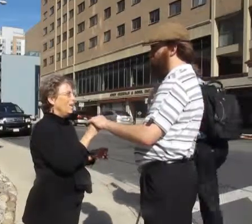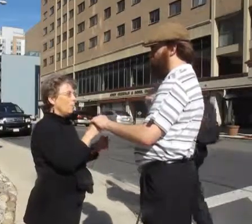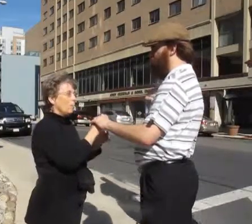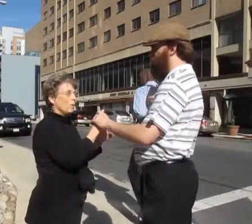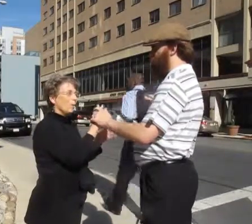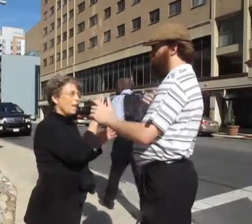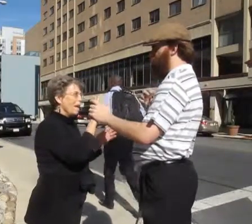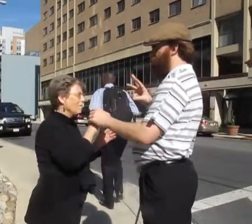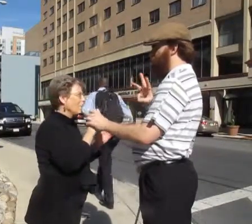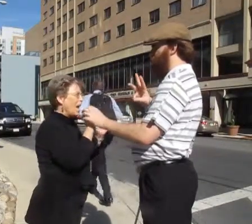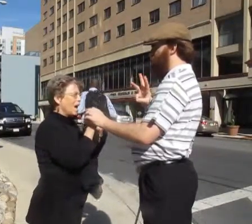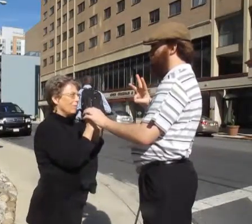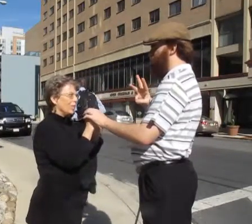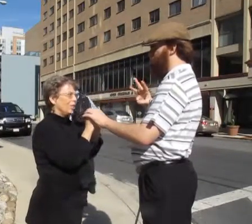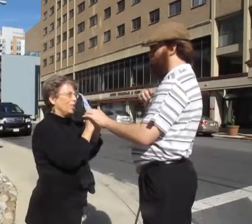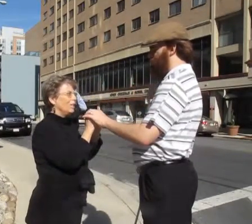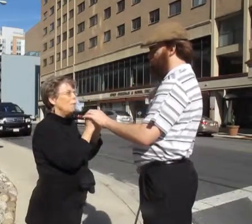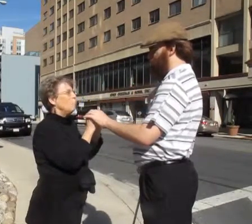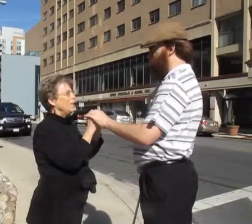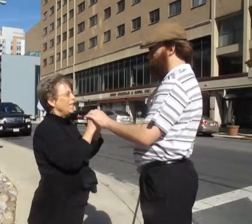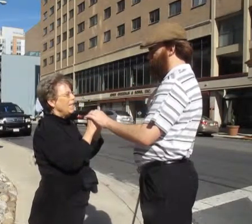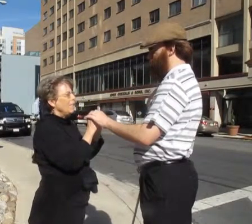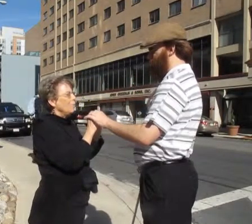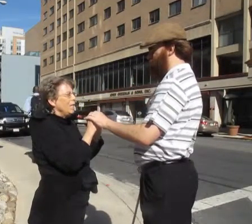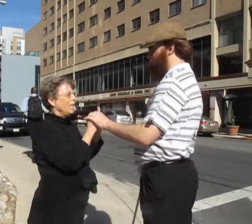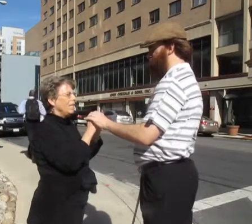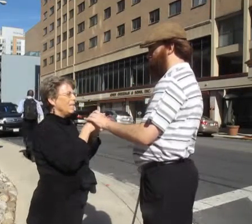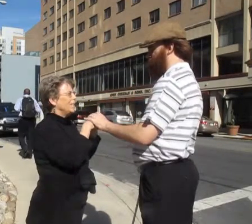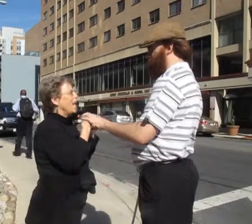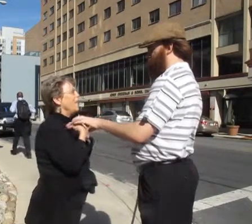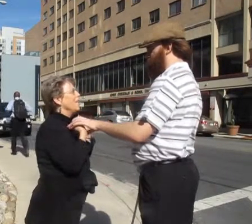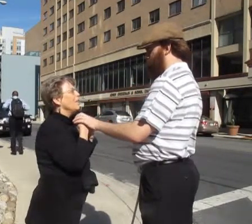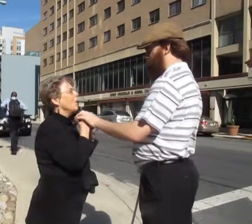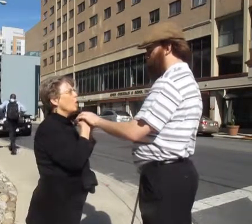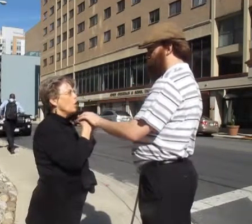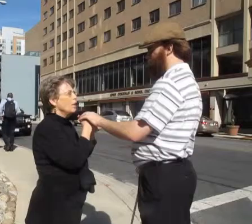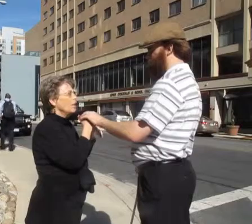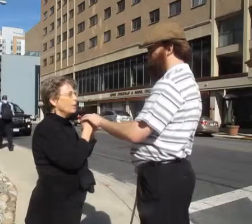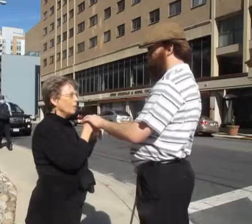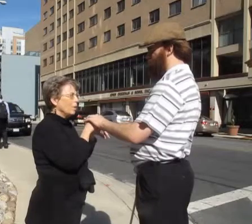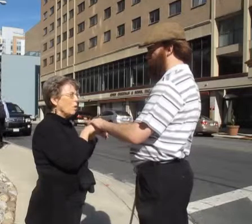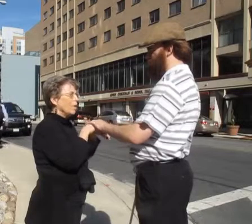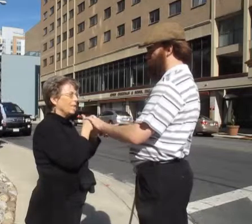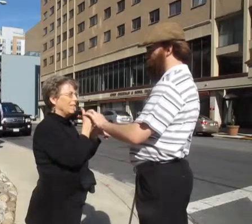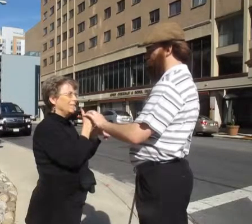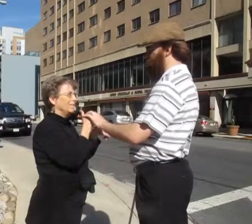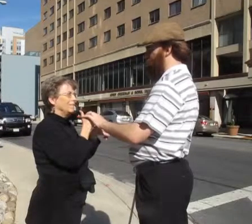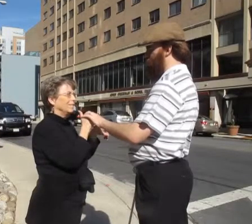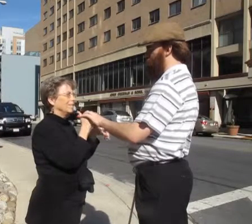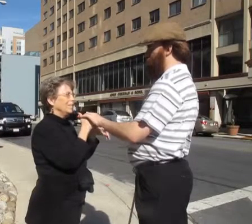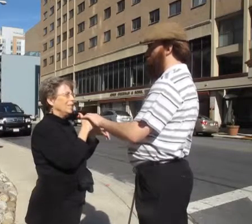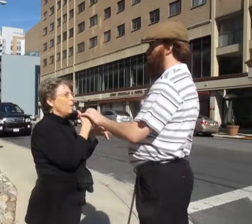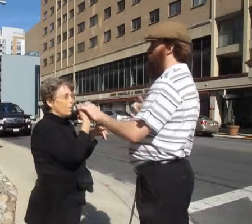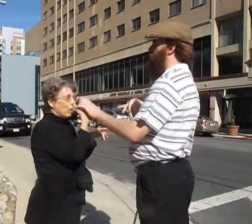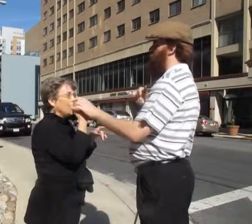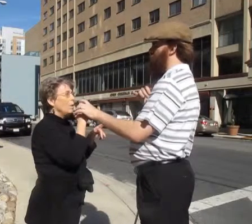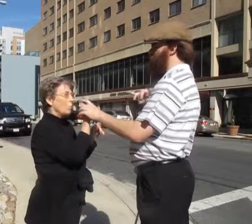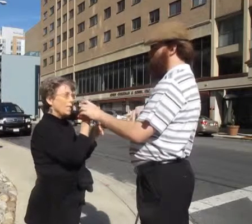Well, we never averaged. We didn't take the longest, because at one